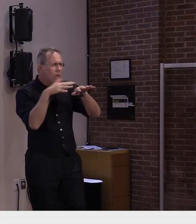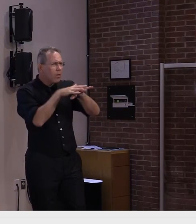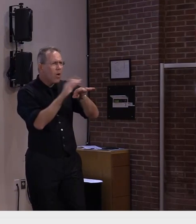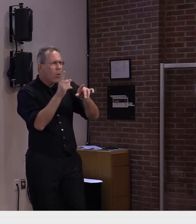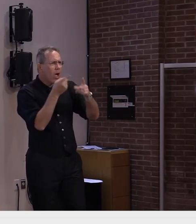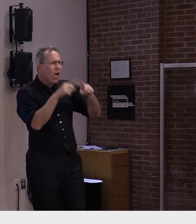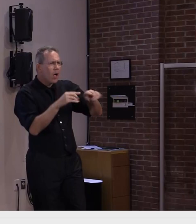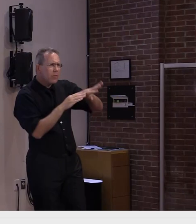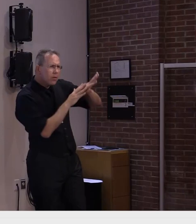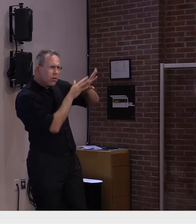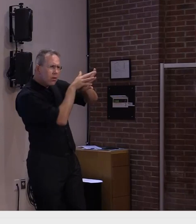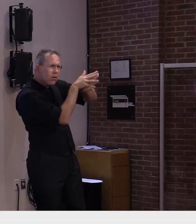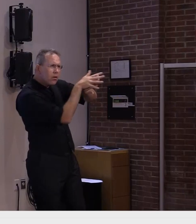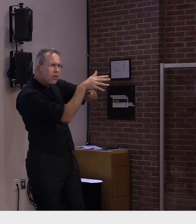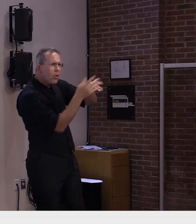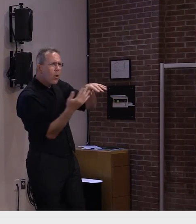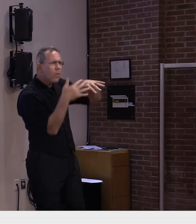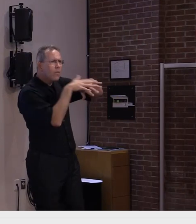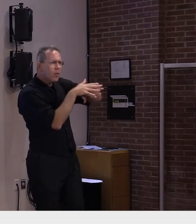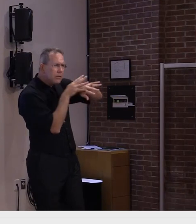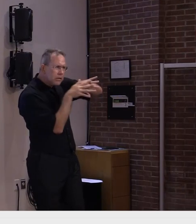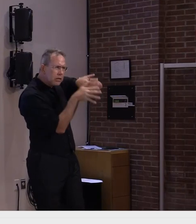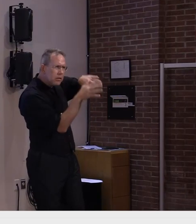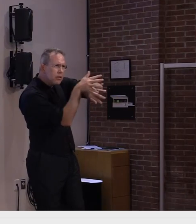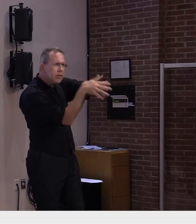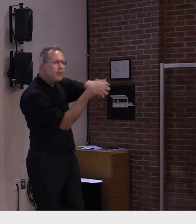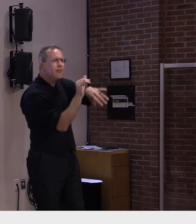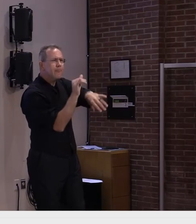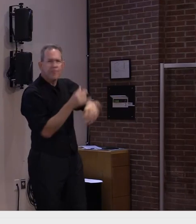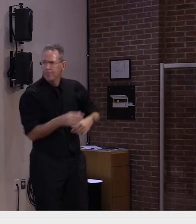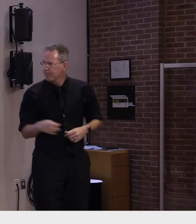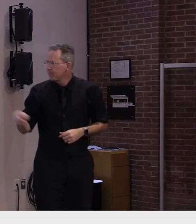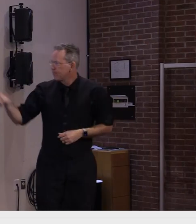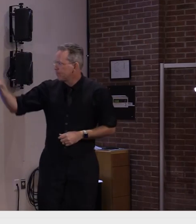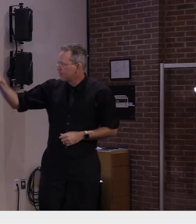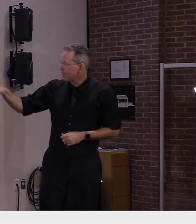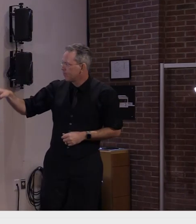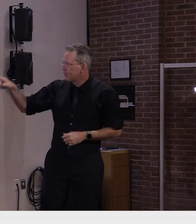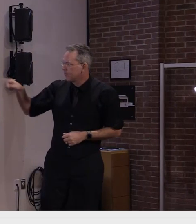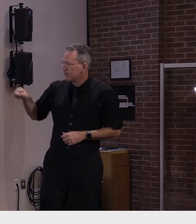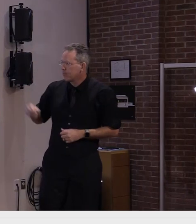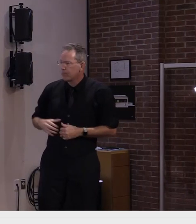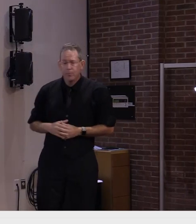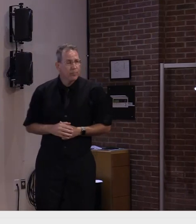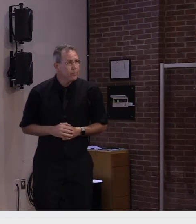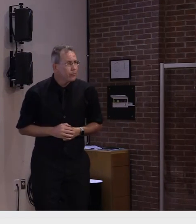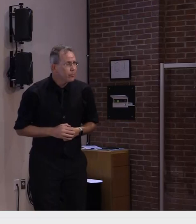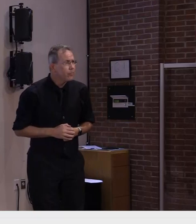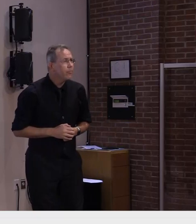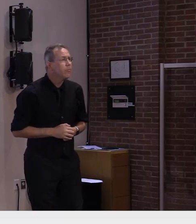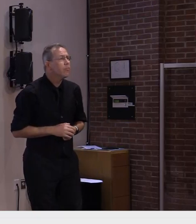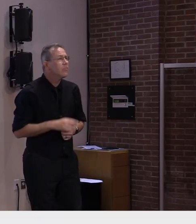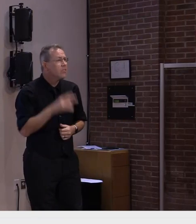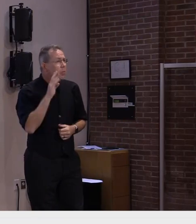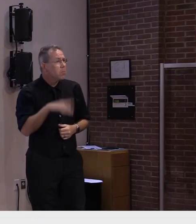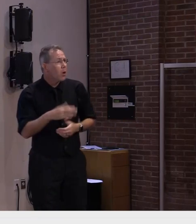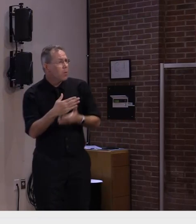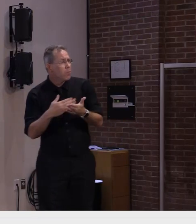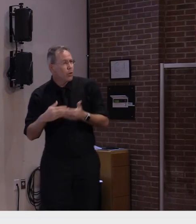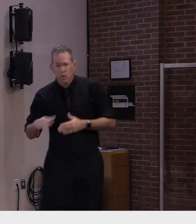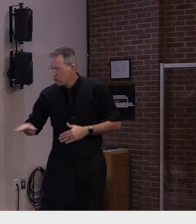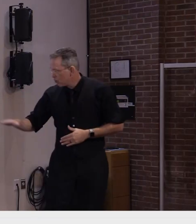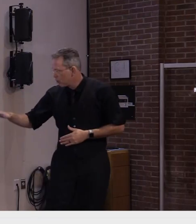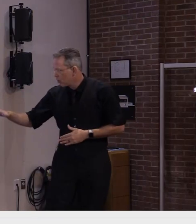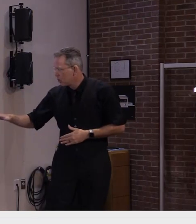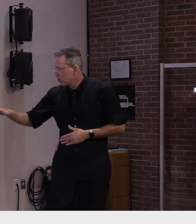as you can see india the united kingdom vietnam myanmar indonesia and